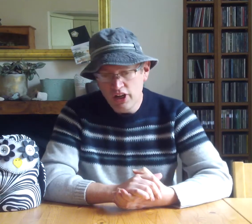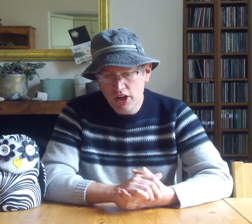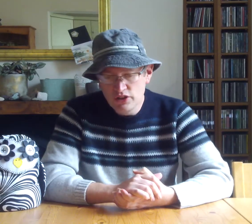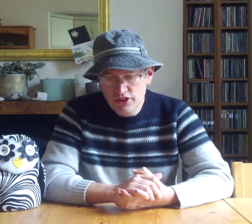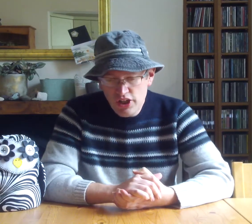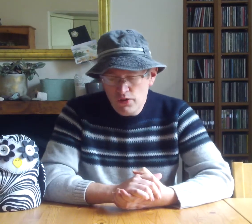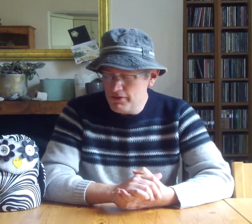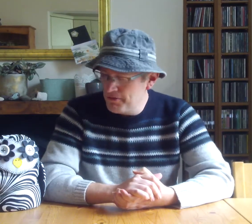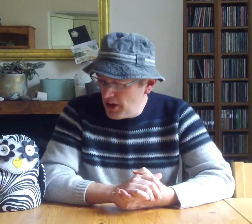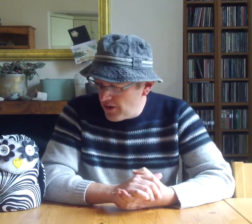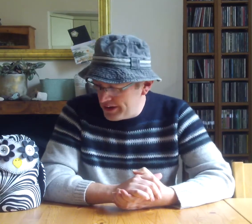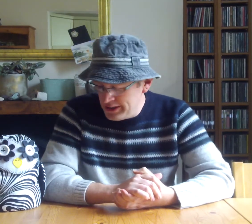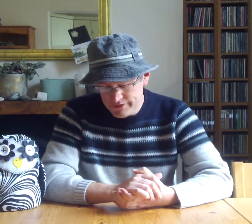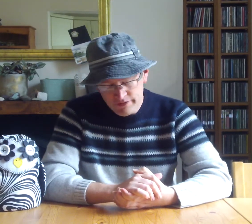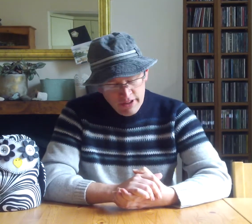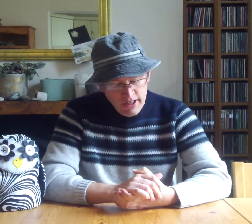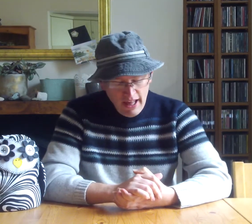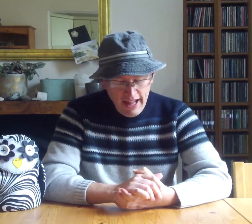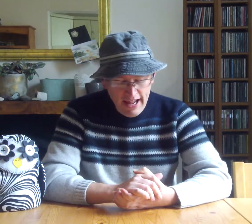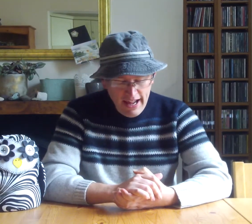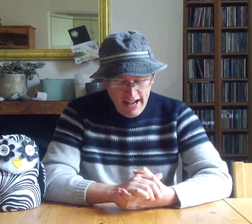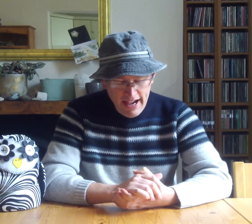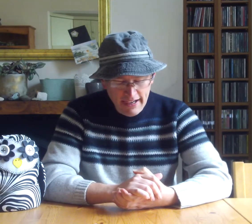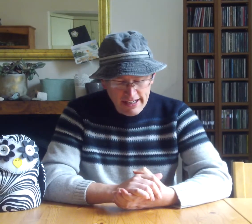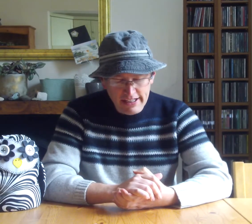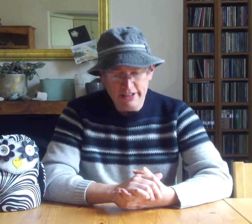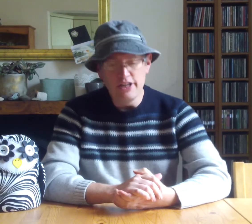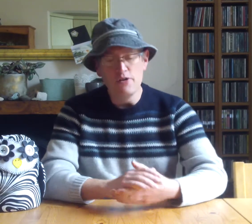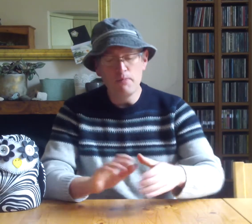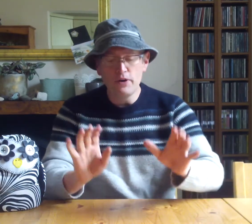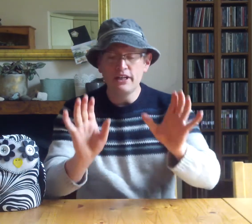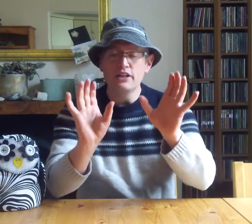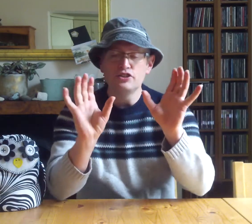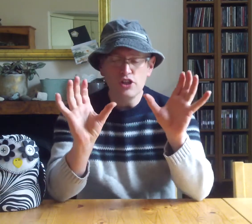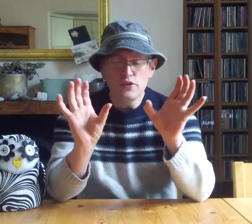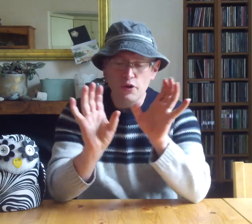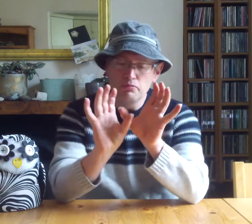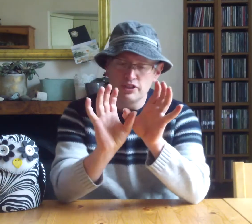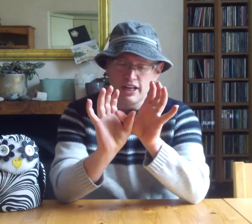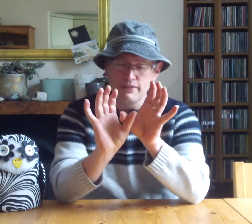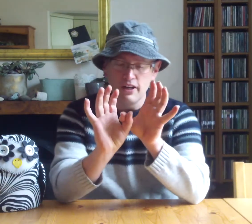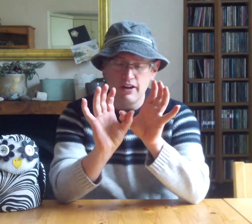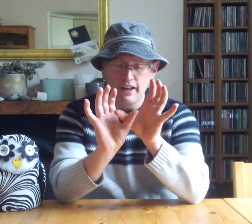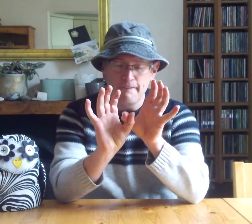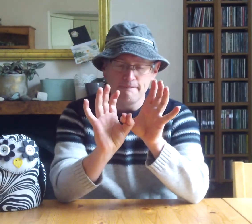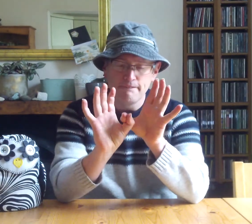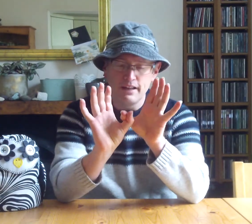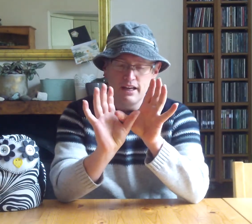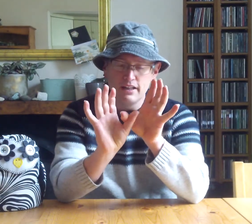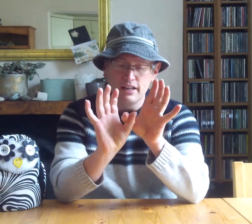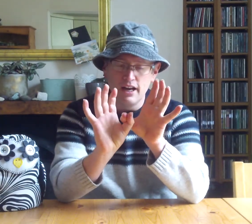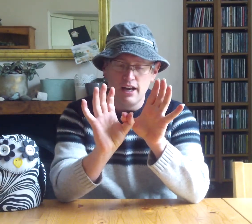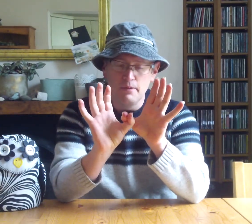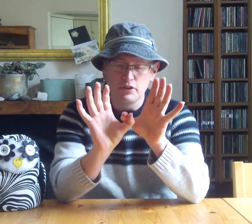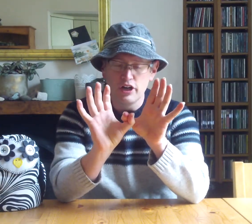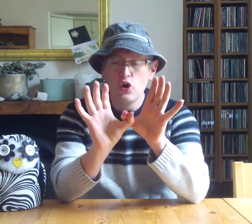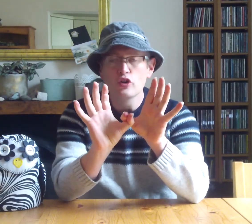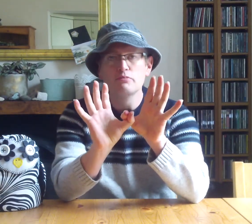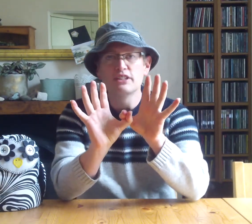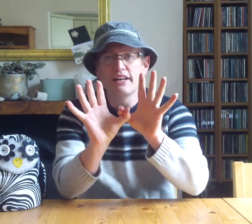So to do fly, you put your two thumbs together like that, kind of hook them together